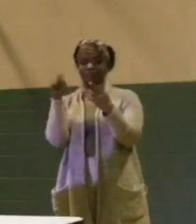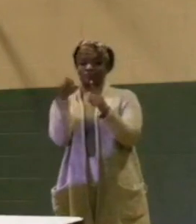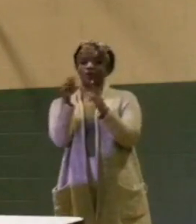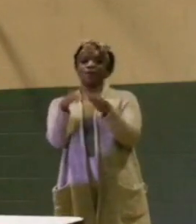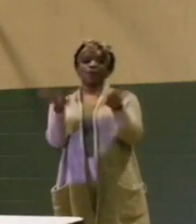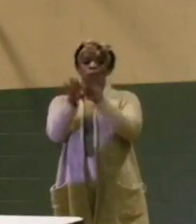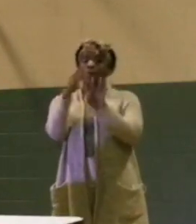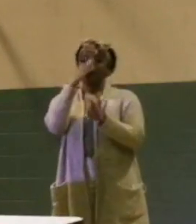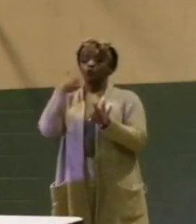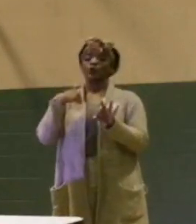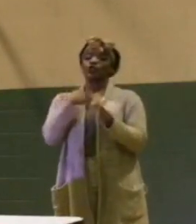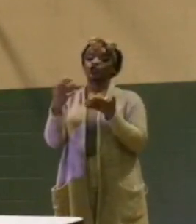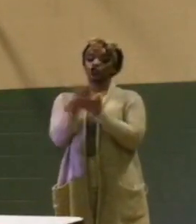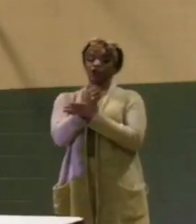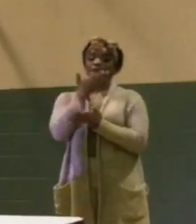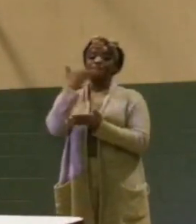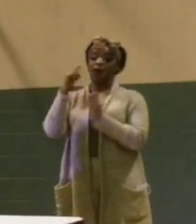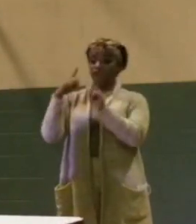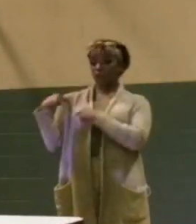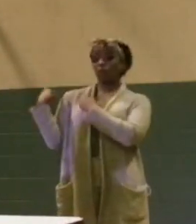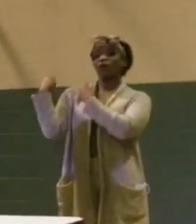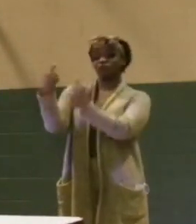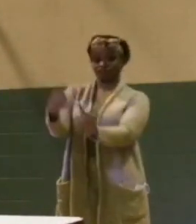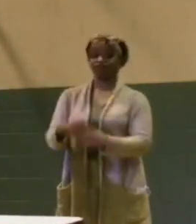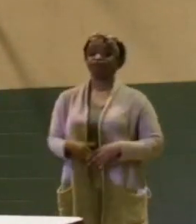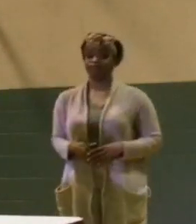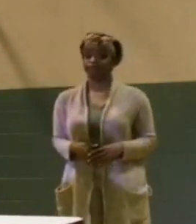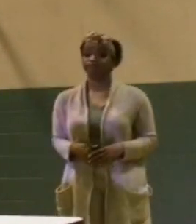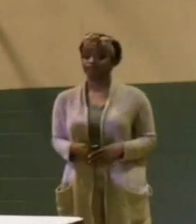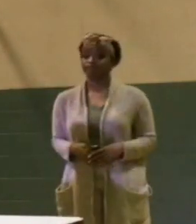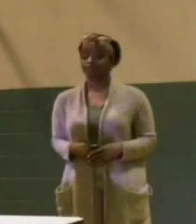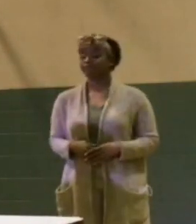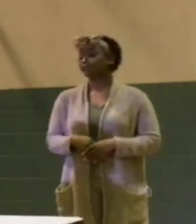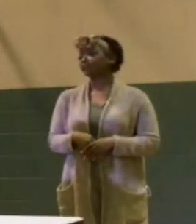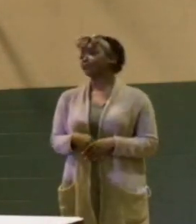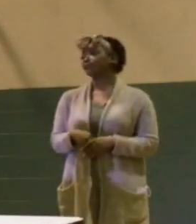what it has. Thank you. Thank you. Ms. Galloway.